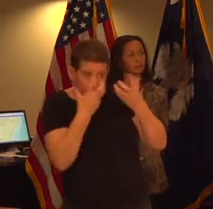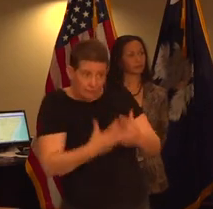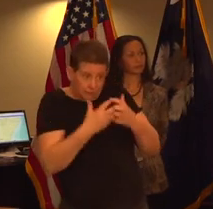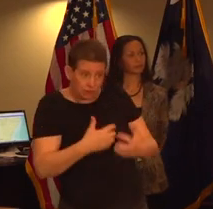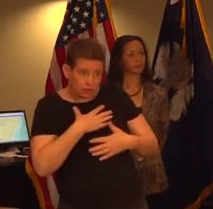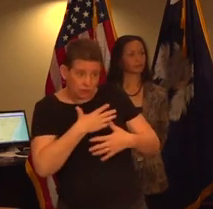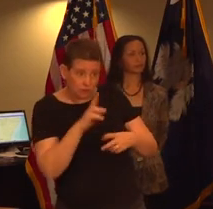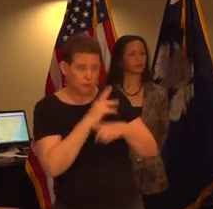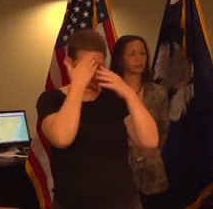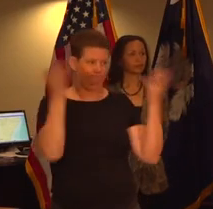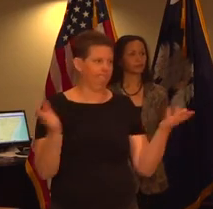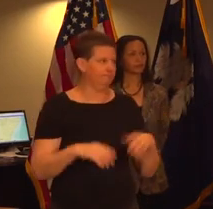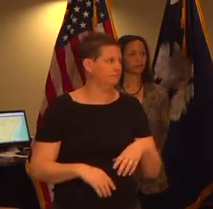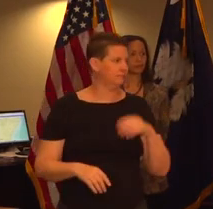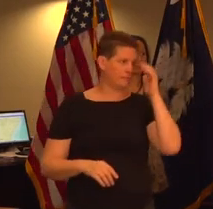point in time